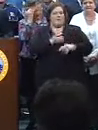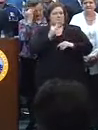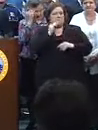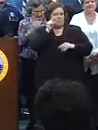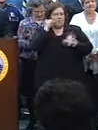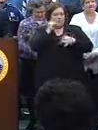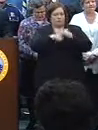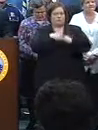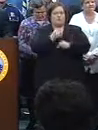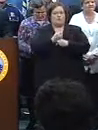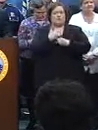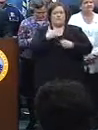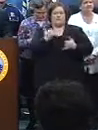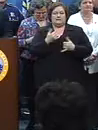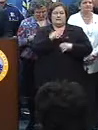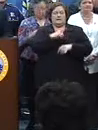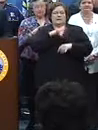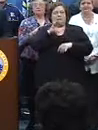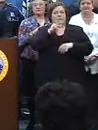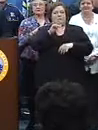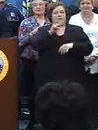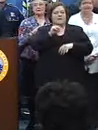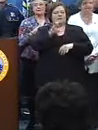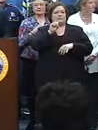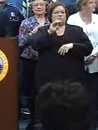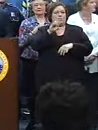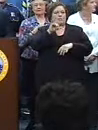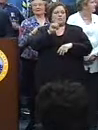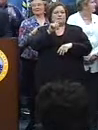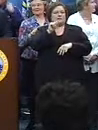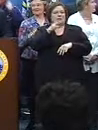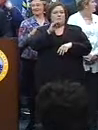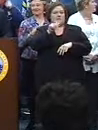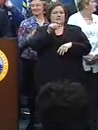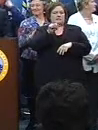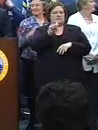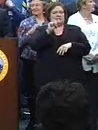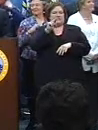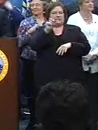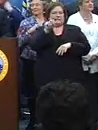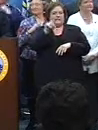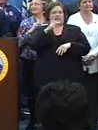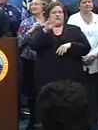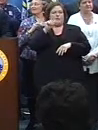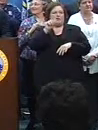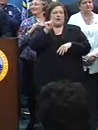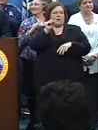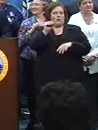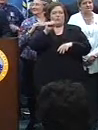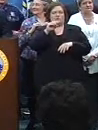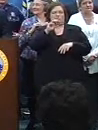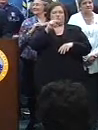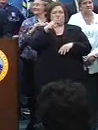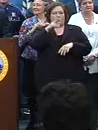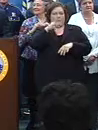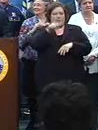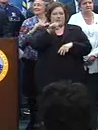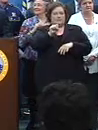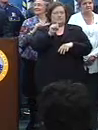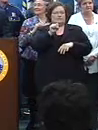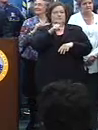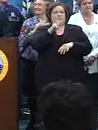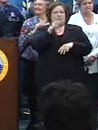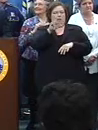We have with us Deputy Mayors Koppelin, Morse, Sneed, Thomas, Grant, and Arata, Chief Ronald Surpass, Chief